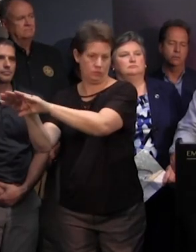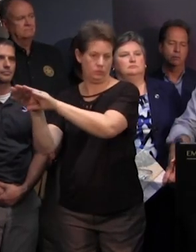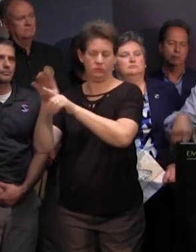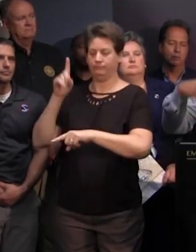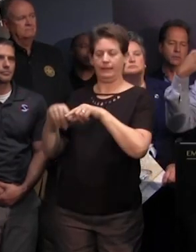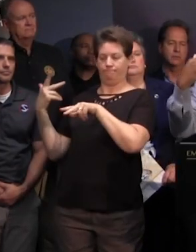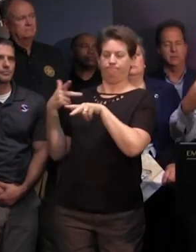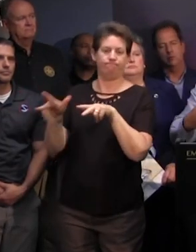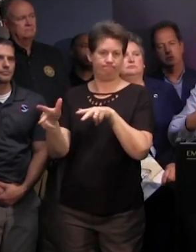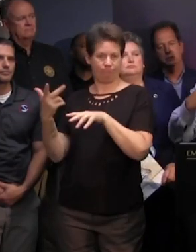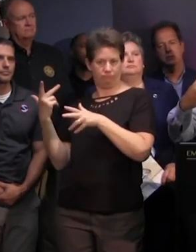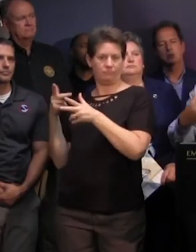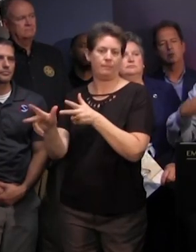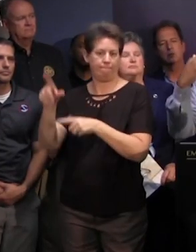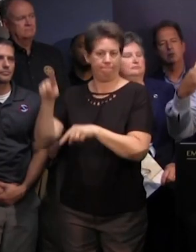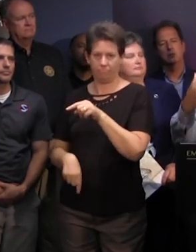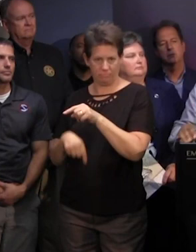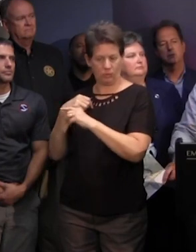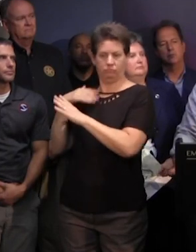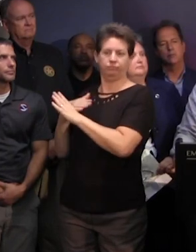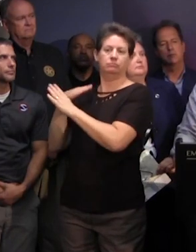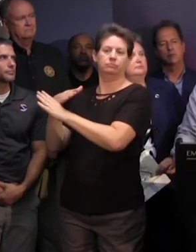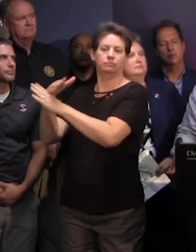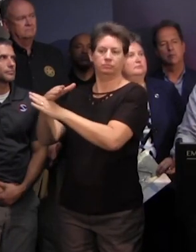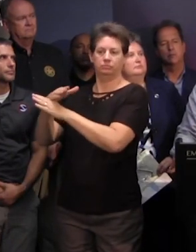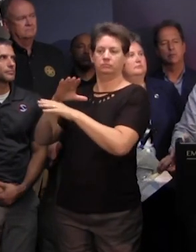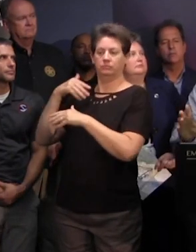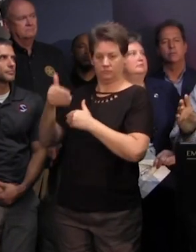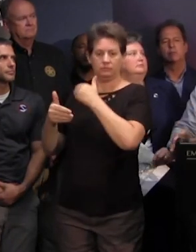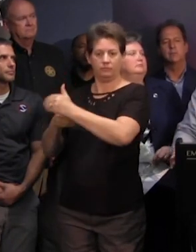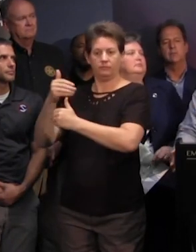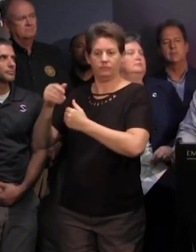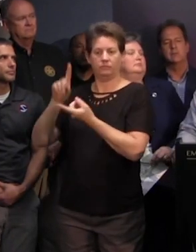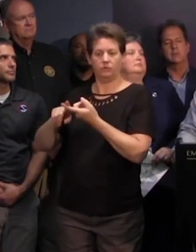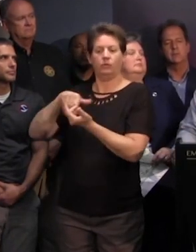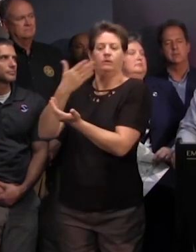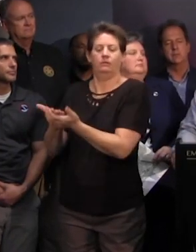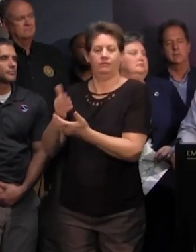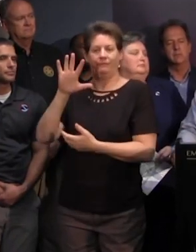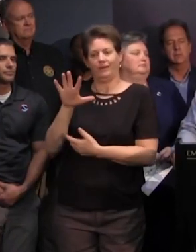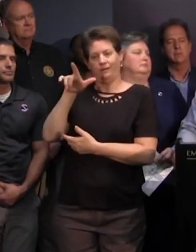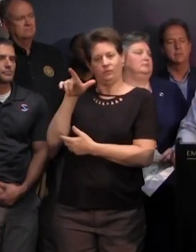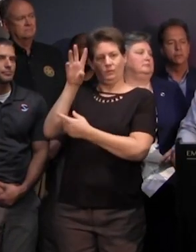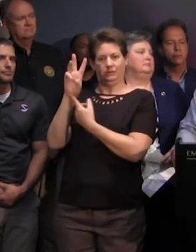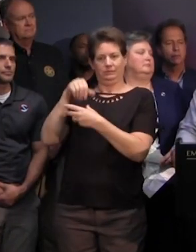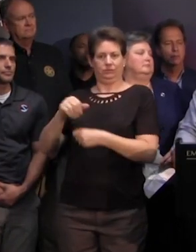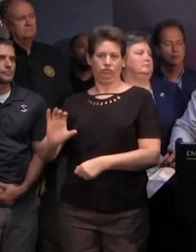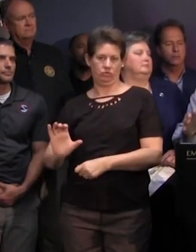-26 we will continue this process until we get to the charleston area the i-5-26 interchange